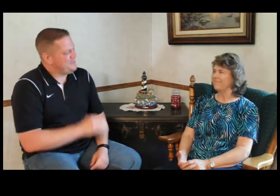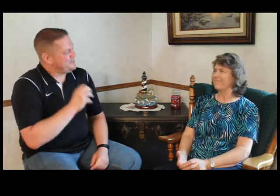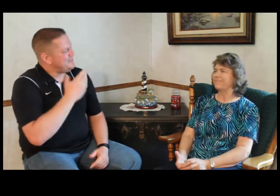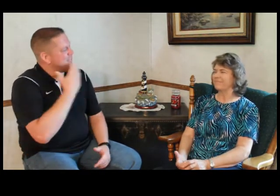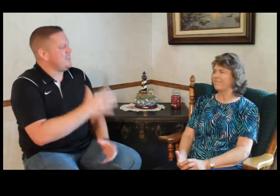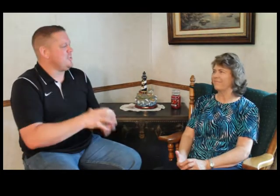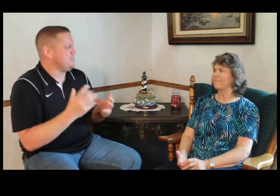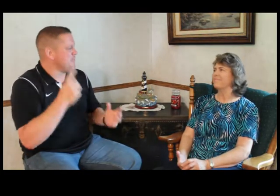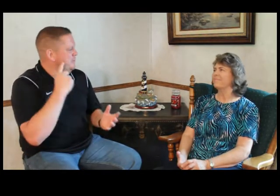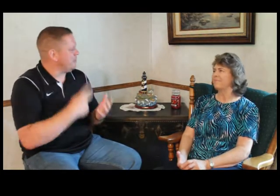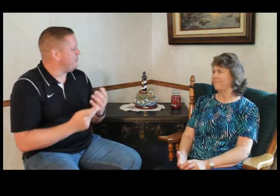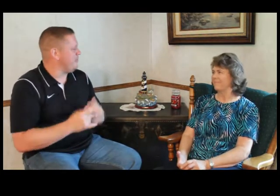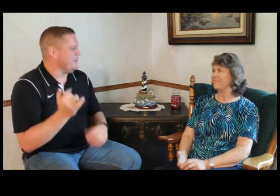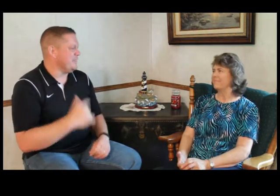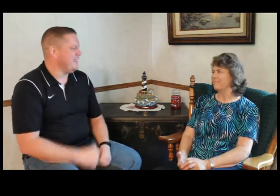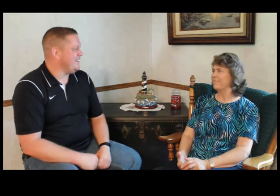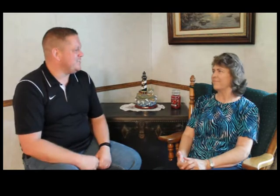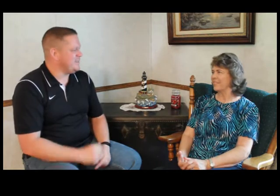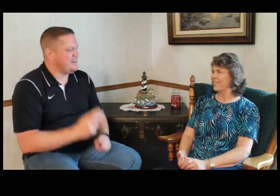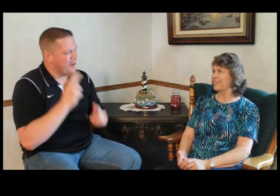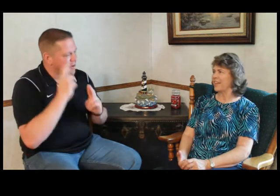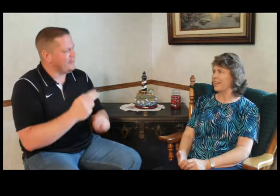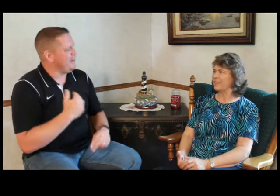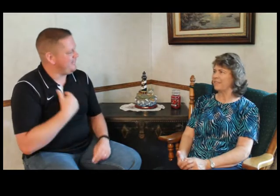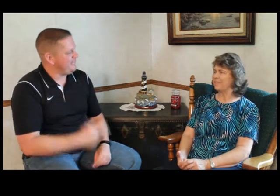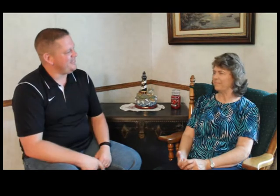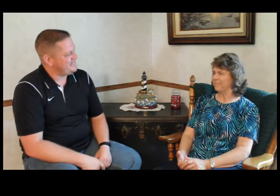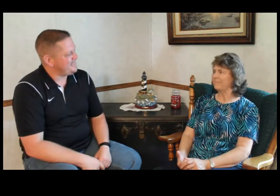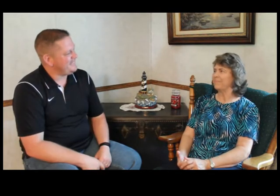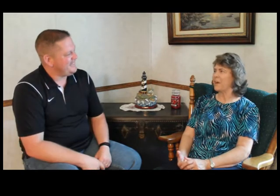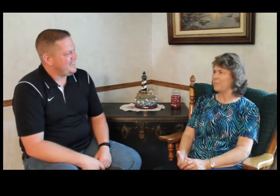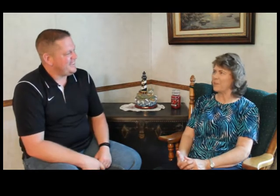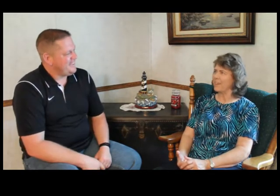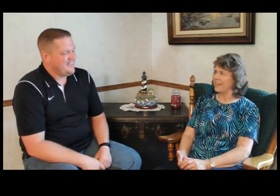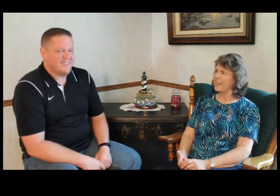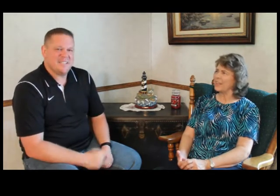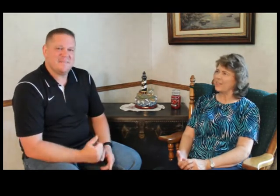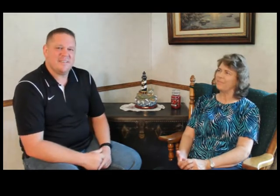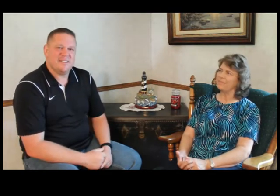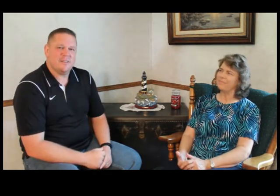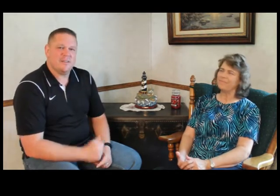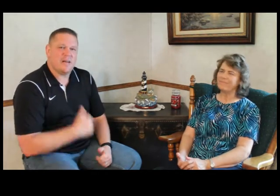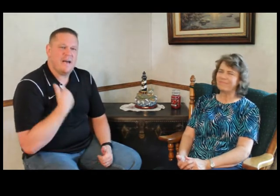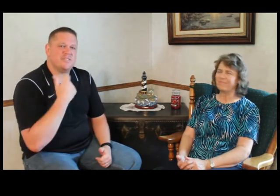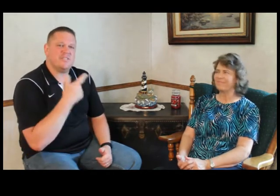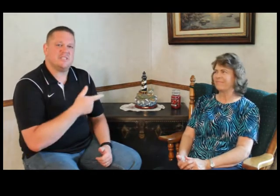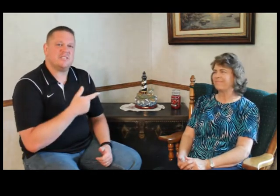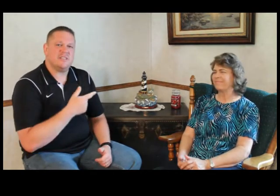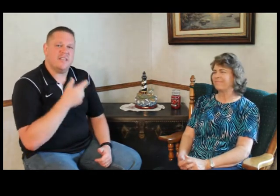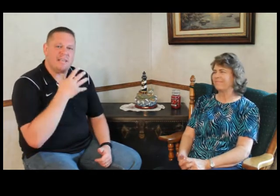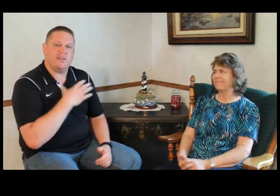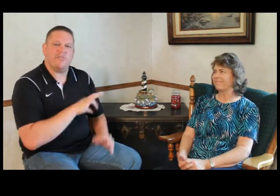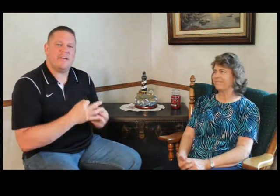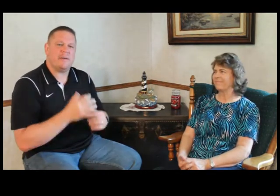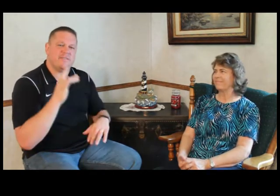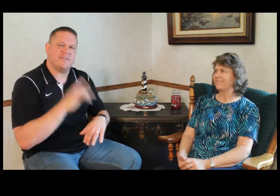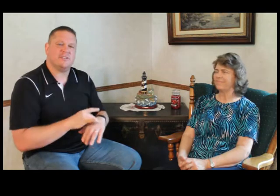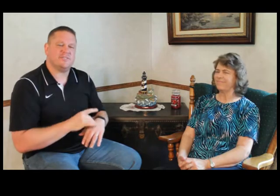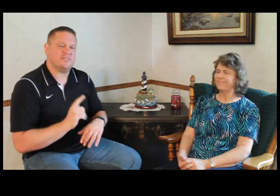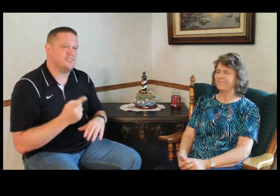Ms. Donna, thank you so much for being on our program today. It's been an honor to have you. I appreciate it. Thank Amen. And the lives that this lady and her family have touched is just